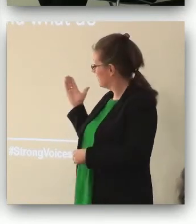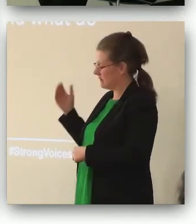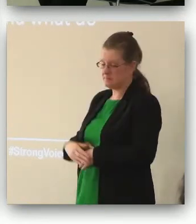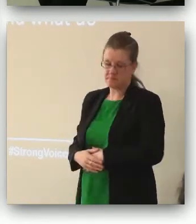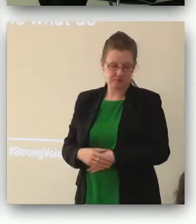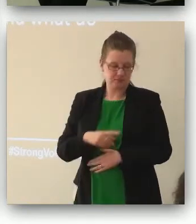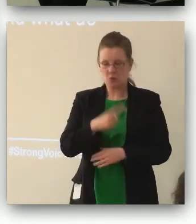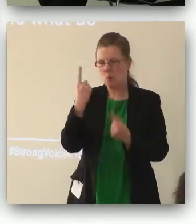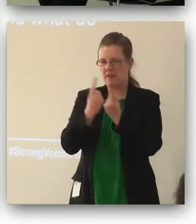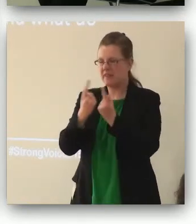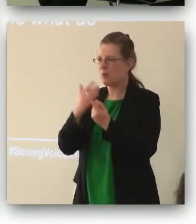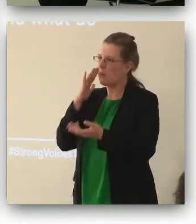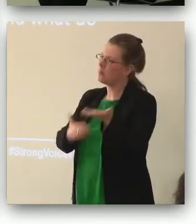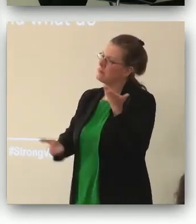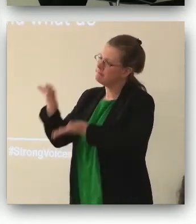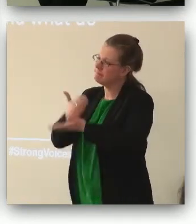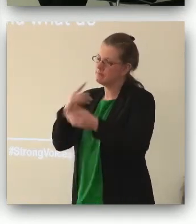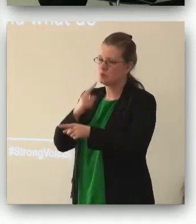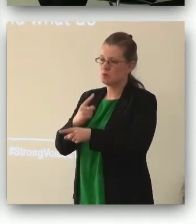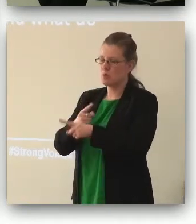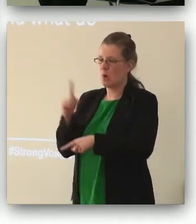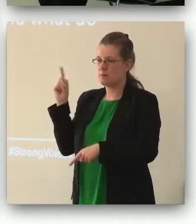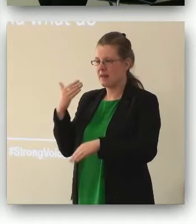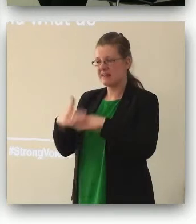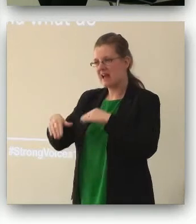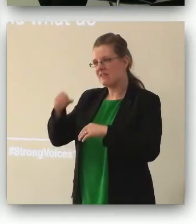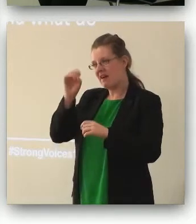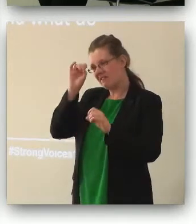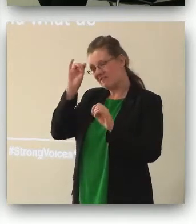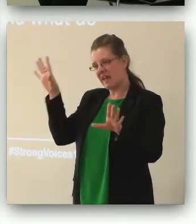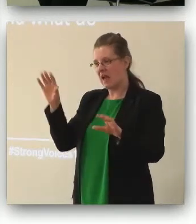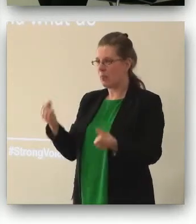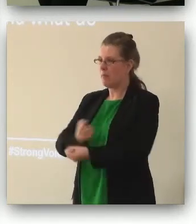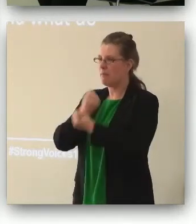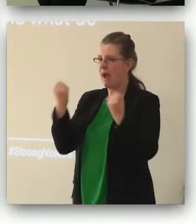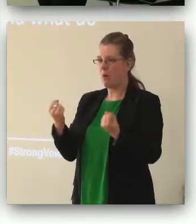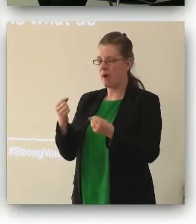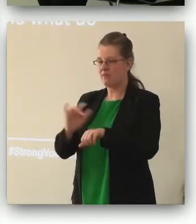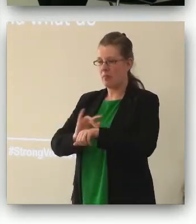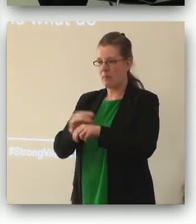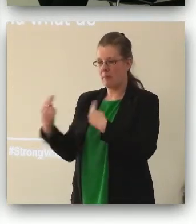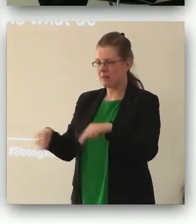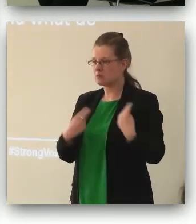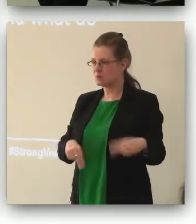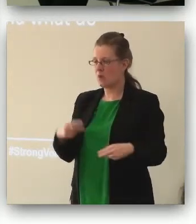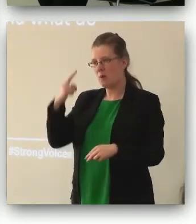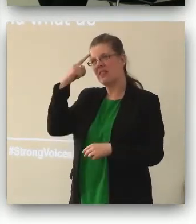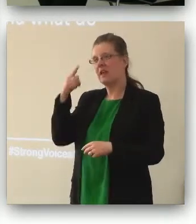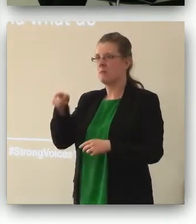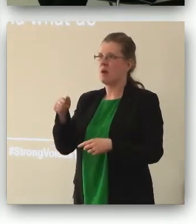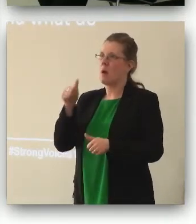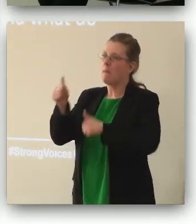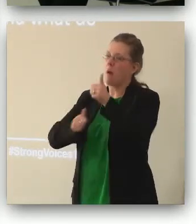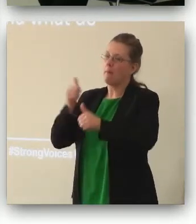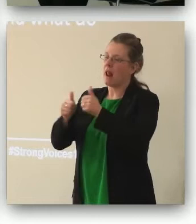we were talking about this we were thinking about never forget the power of the panto we were thinking about popular culture